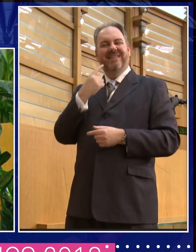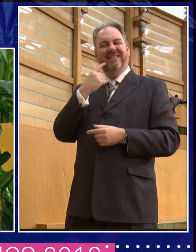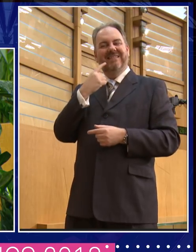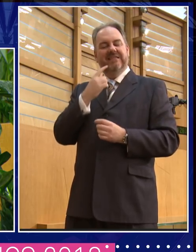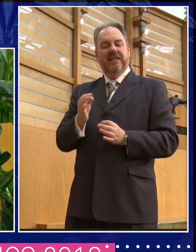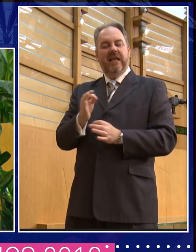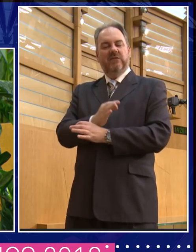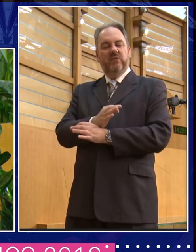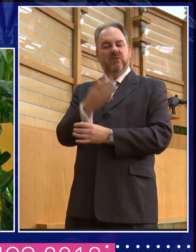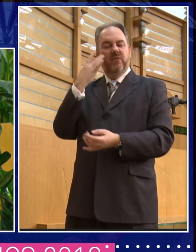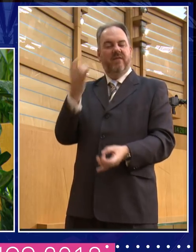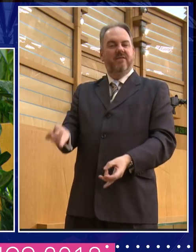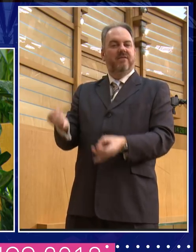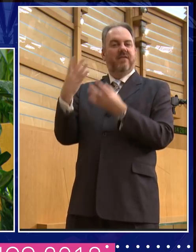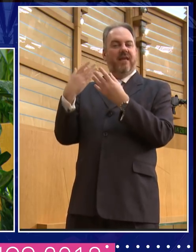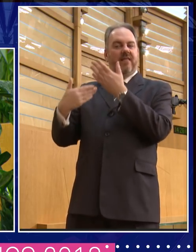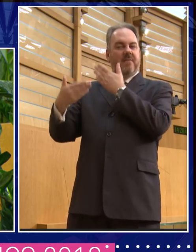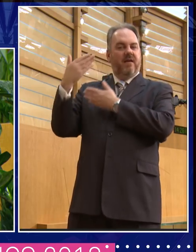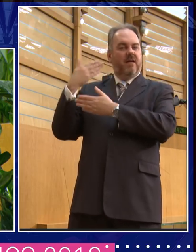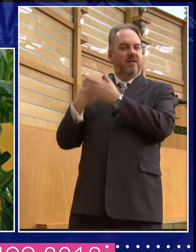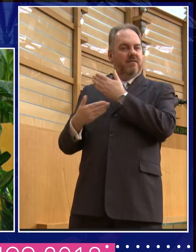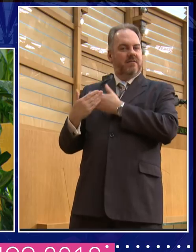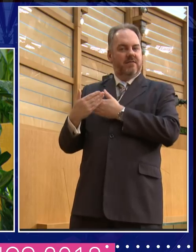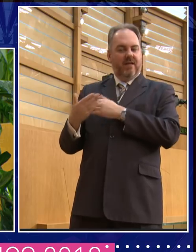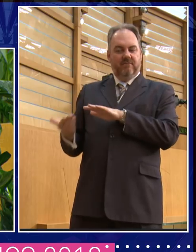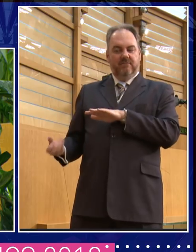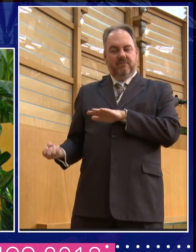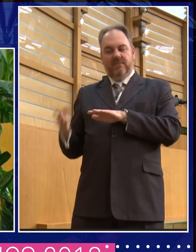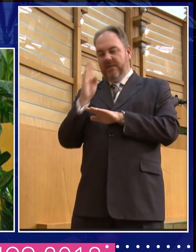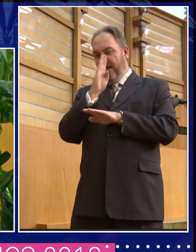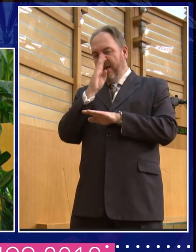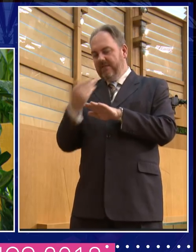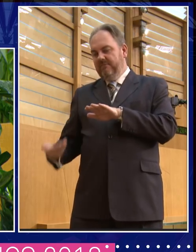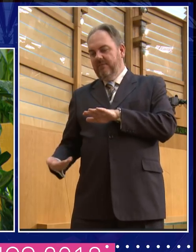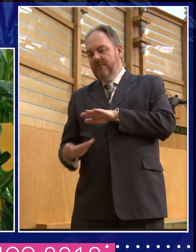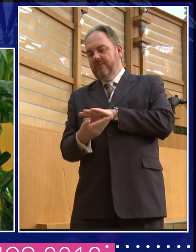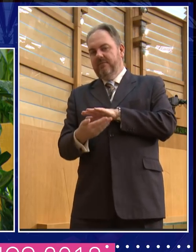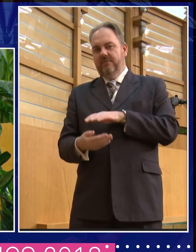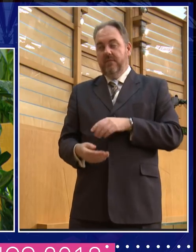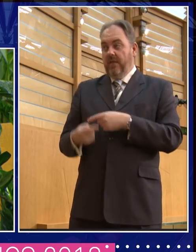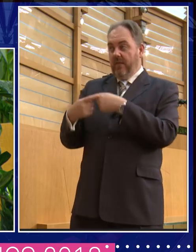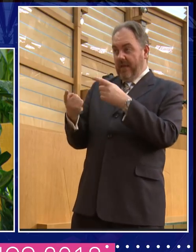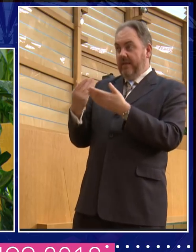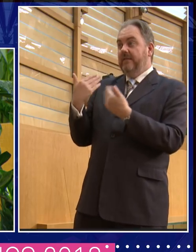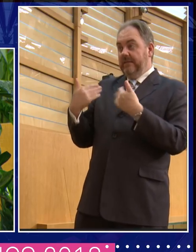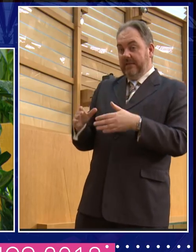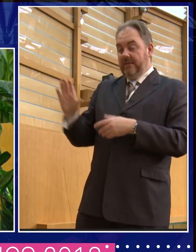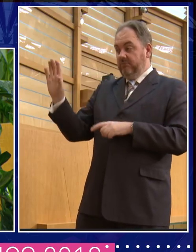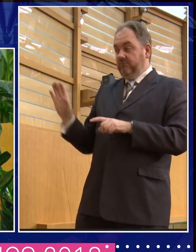I, what I want to do is I want to say, you did give this university a lot of money and we are now looking